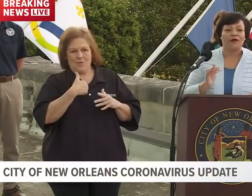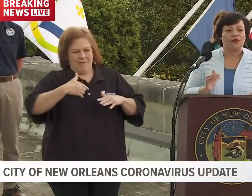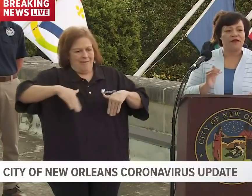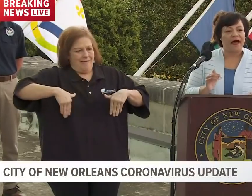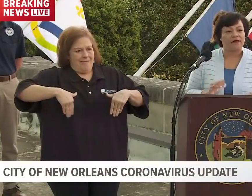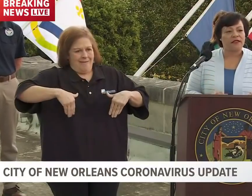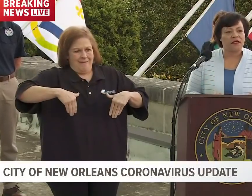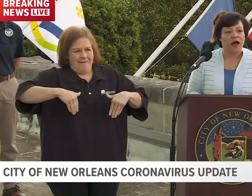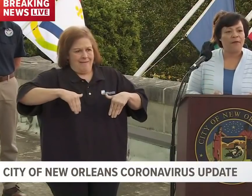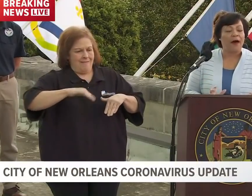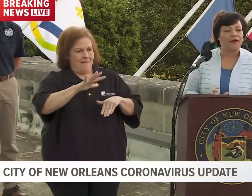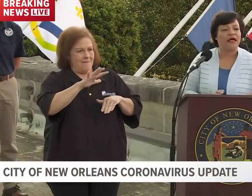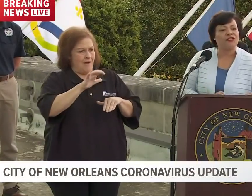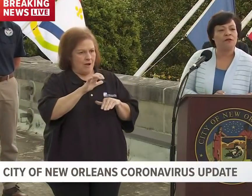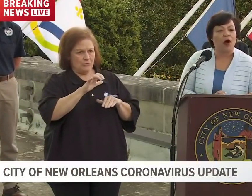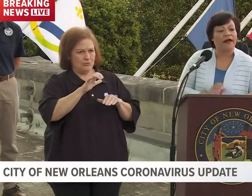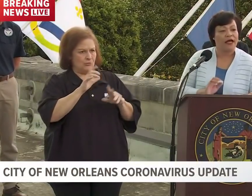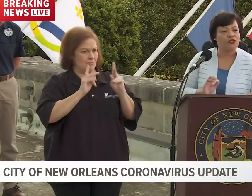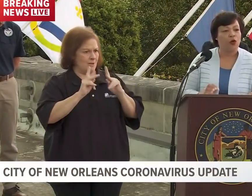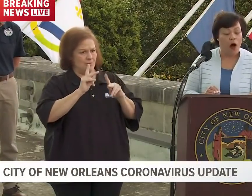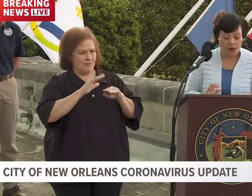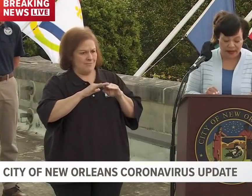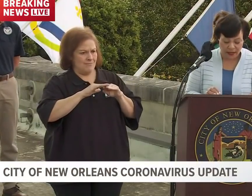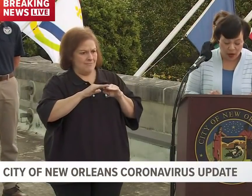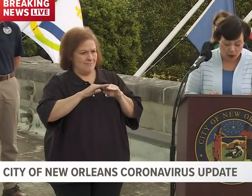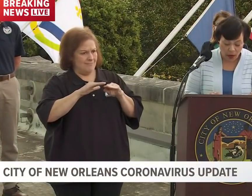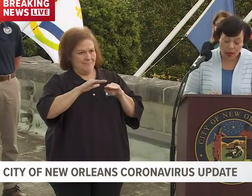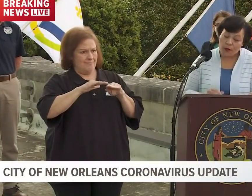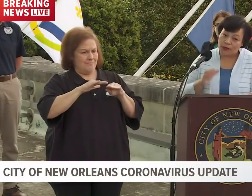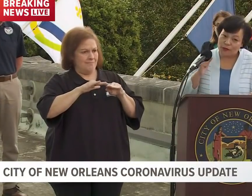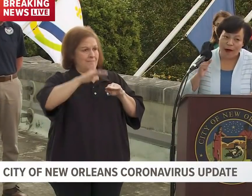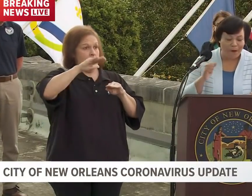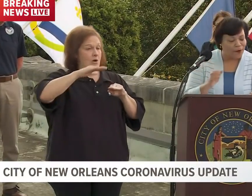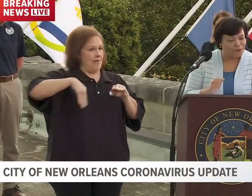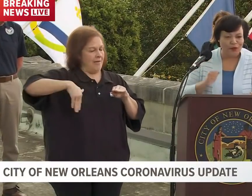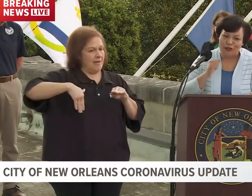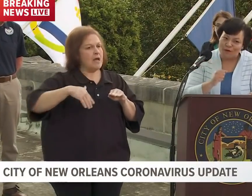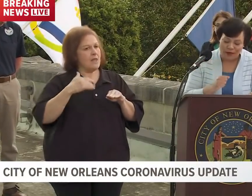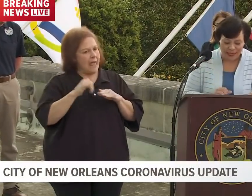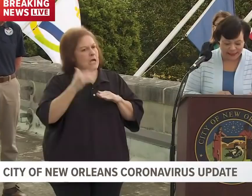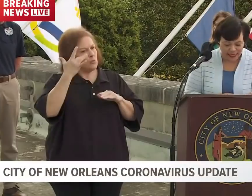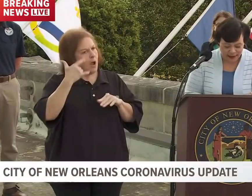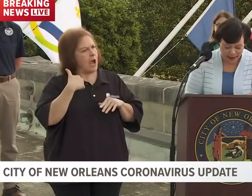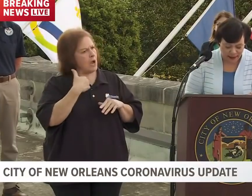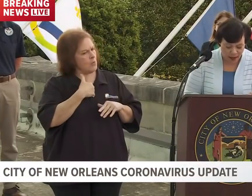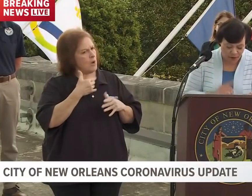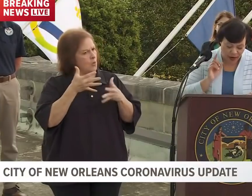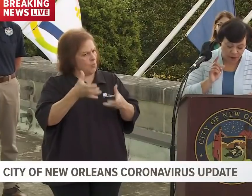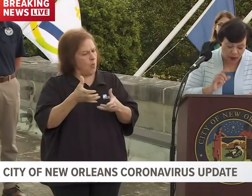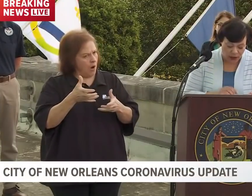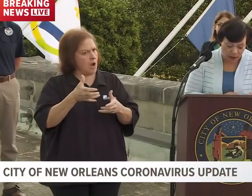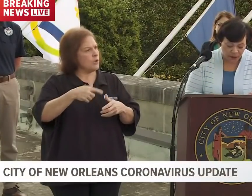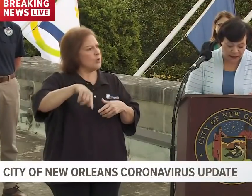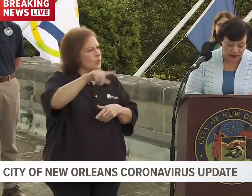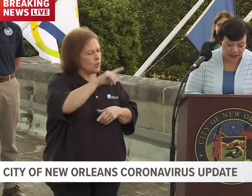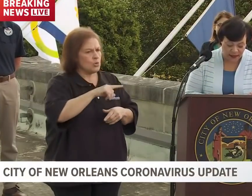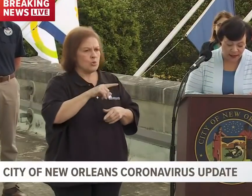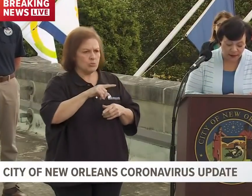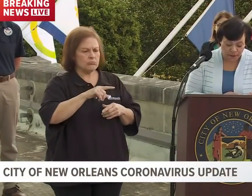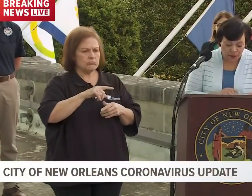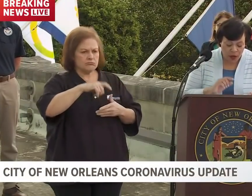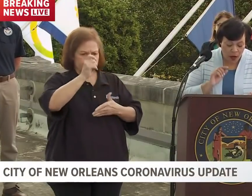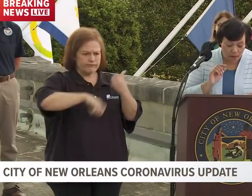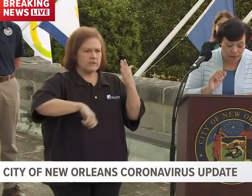the 500,000 population mark, as you already know, which is why we're pushing for that census for everyone to complete the